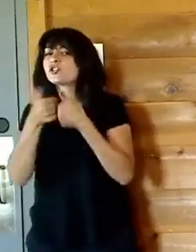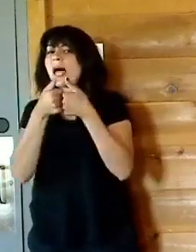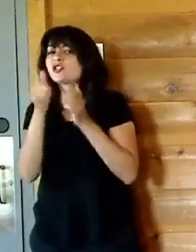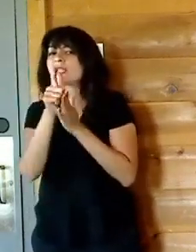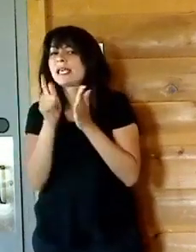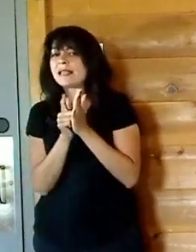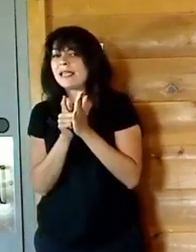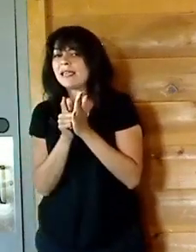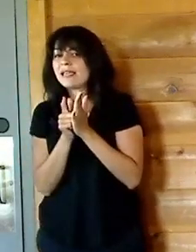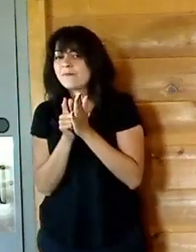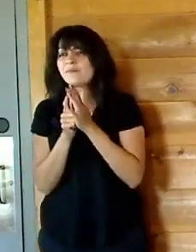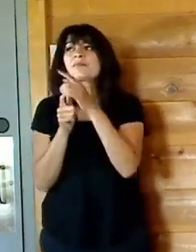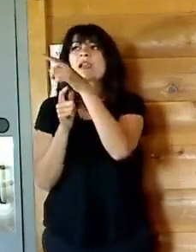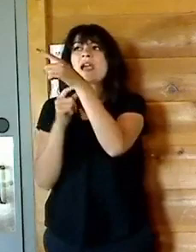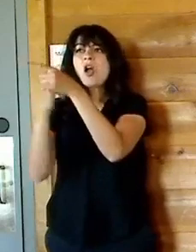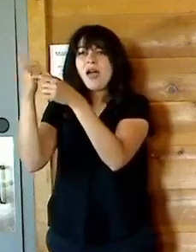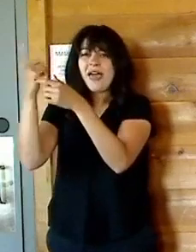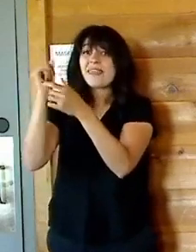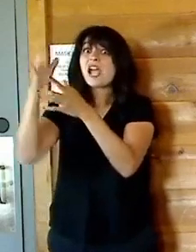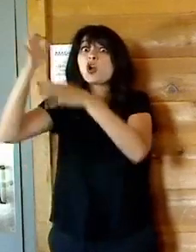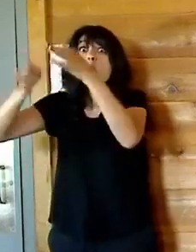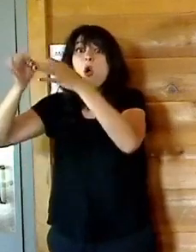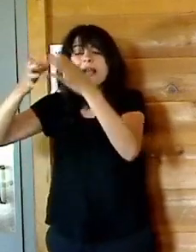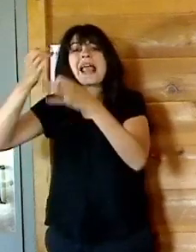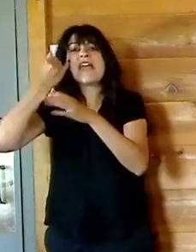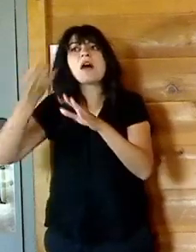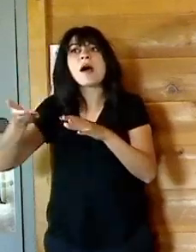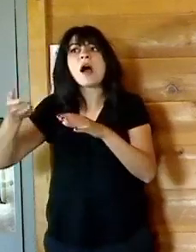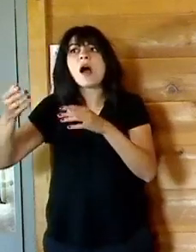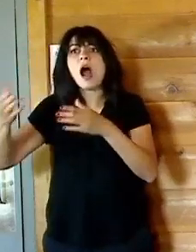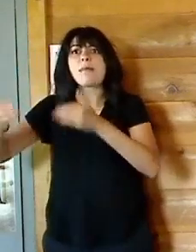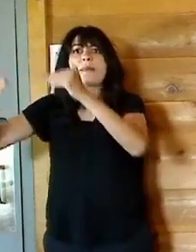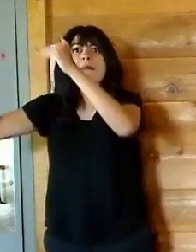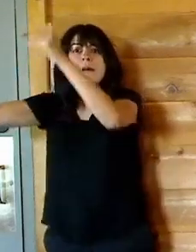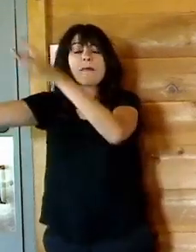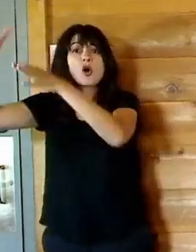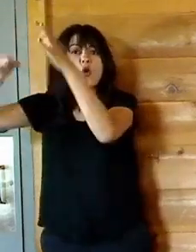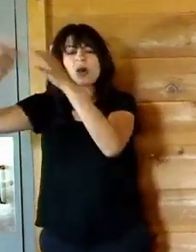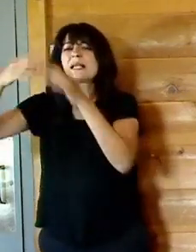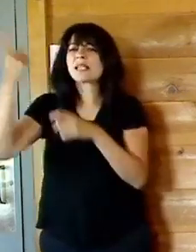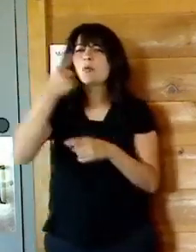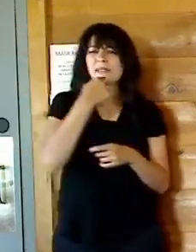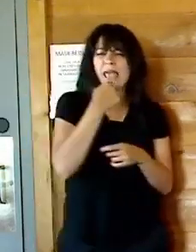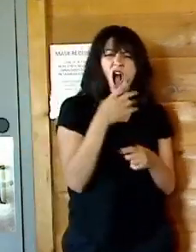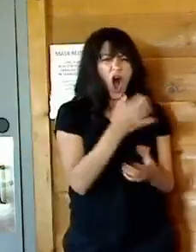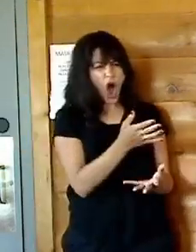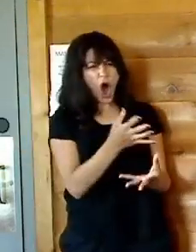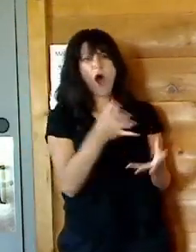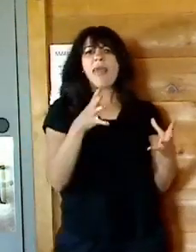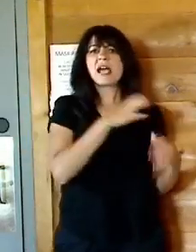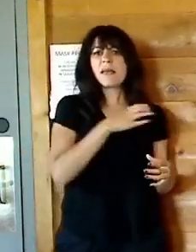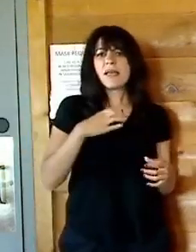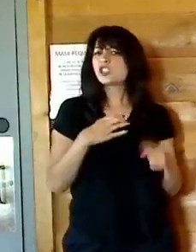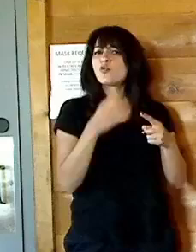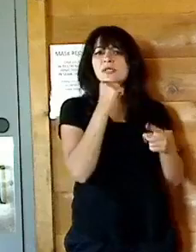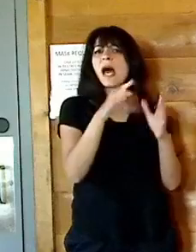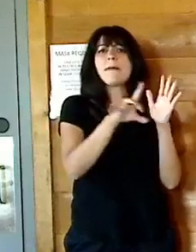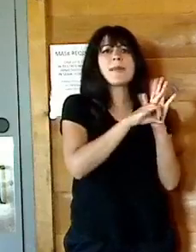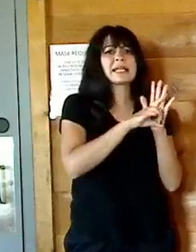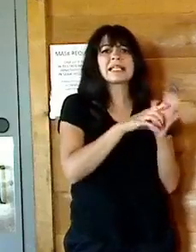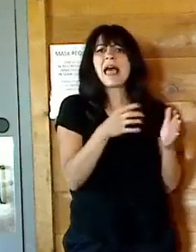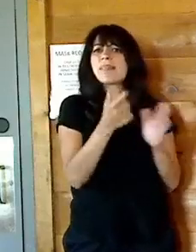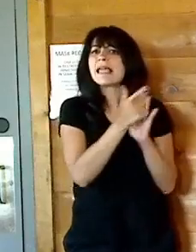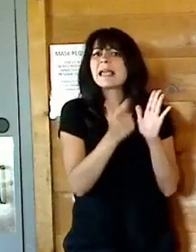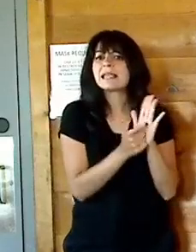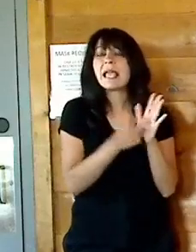first things they're going to say is the commission was never generated, was never created, uh, appropriately and an ineligible member select the member. And therefore the, the very legitimacy